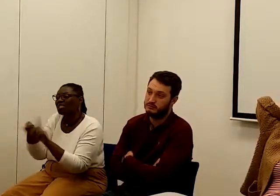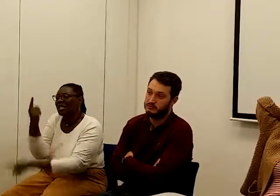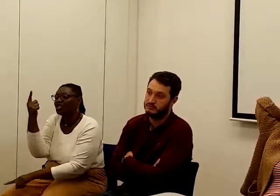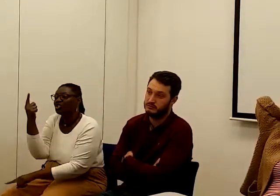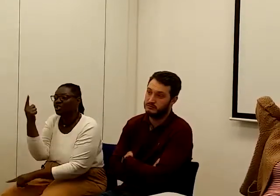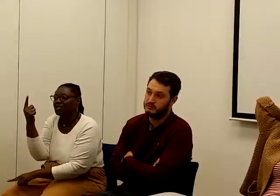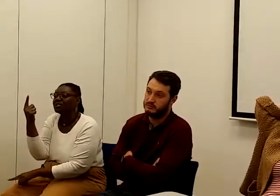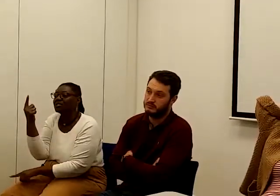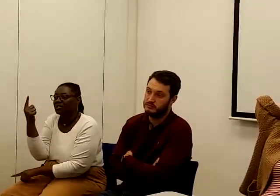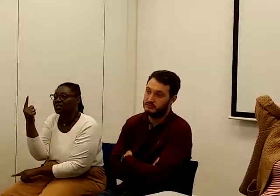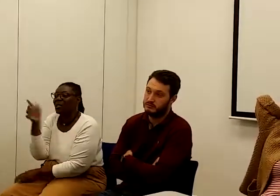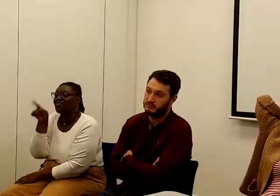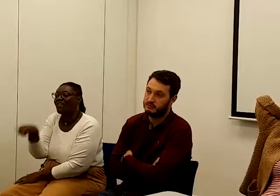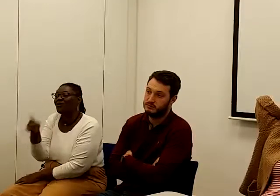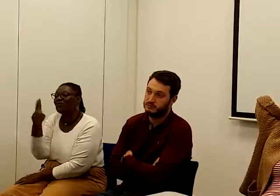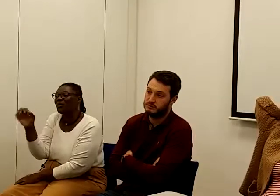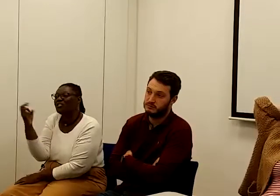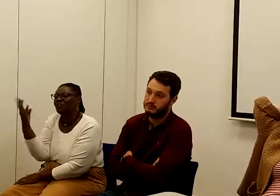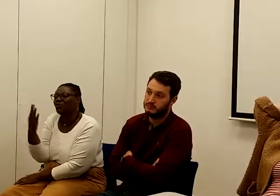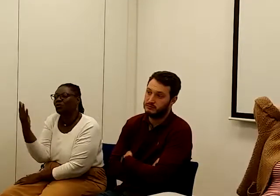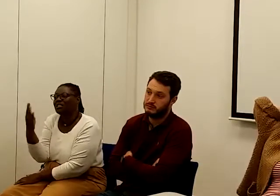around 14, but I don't know if it's still.